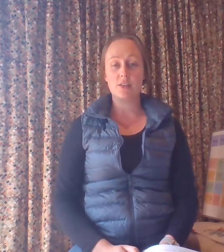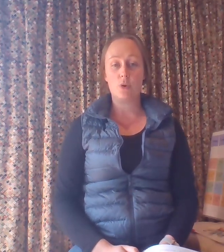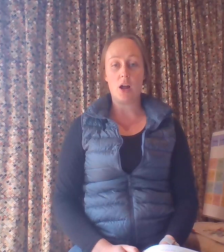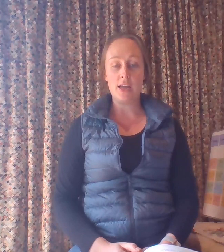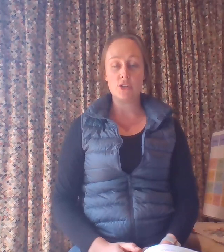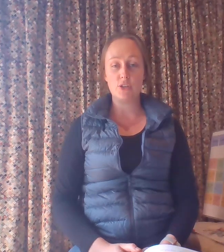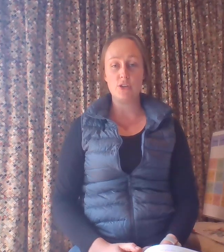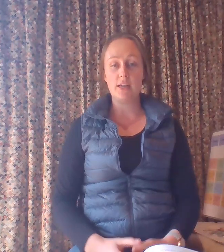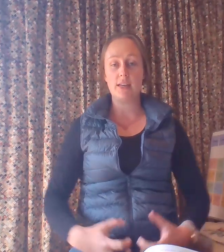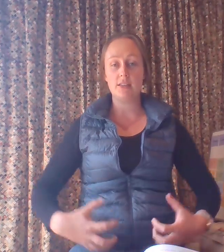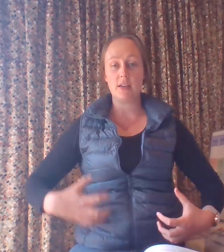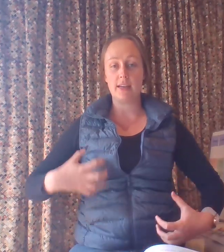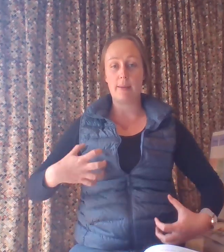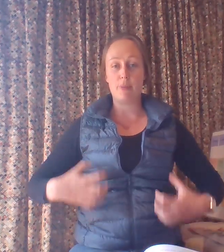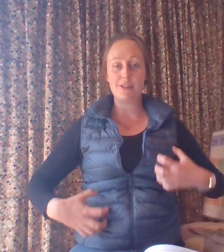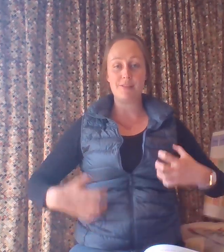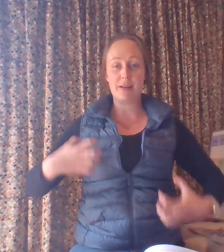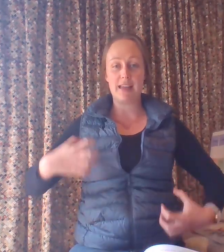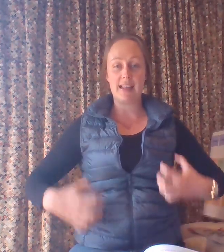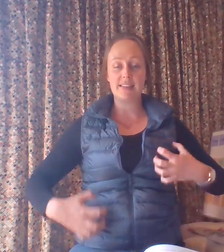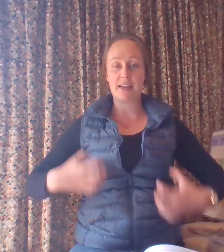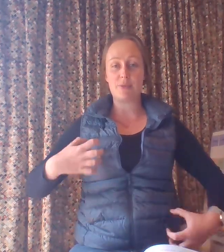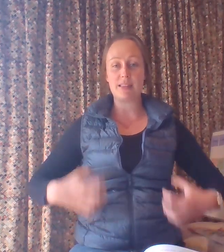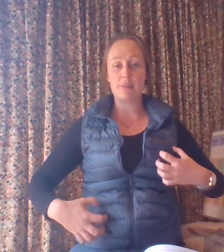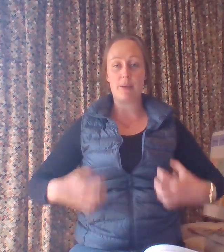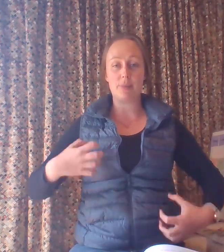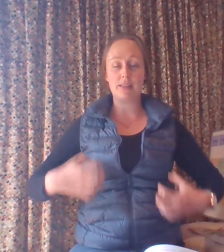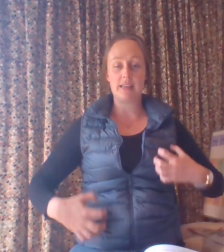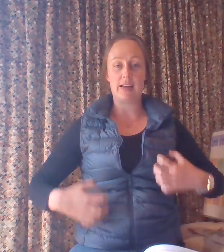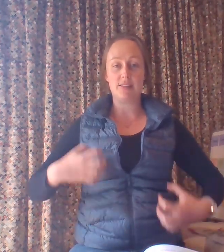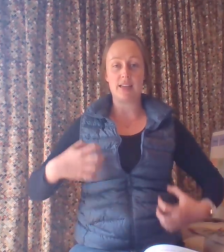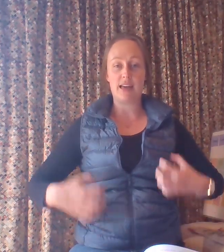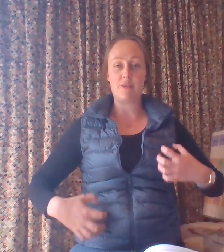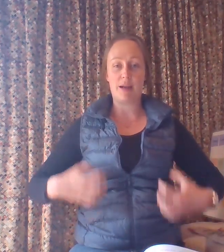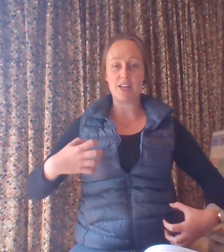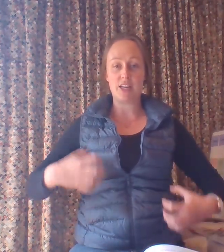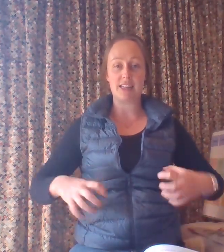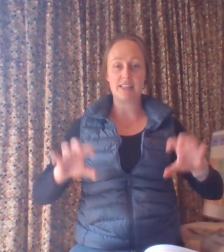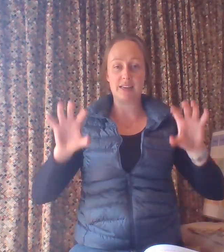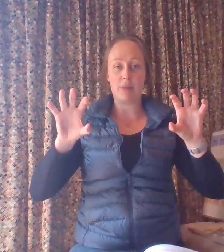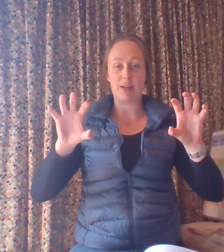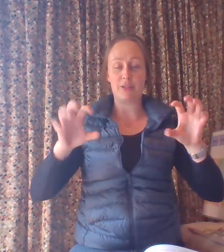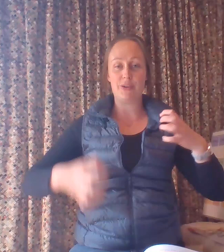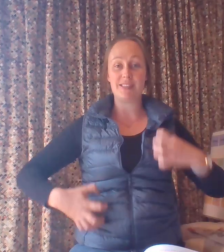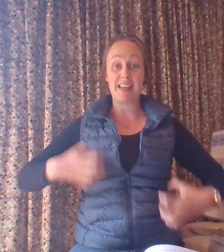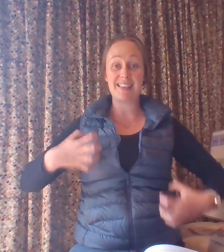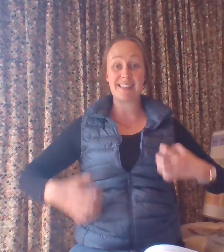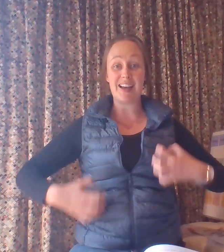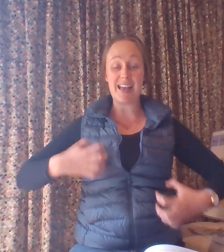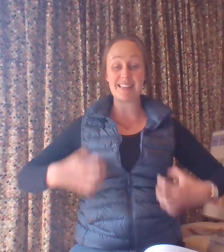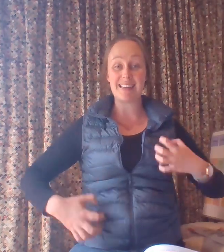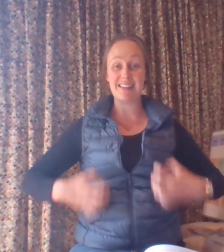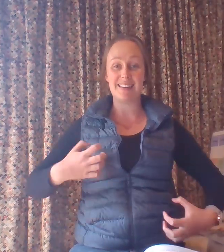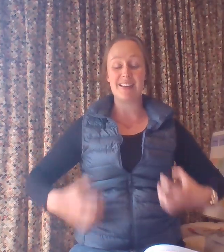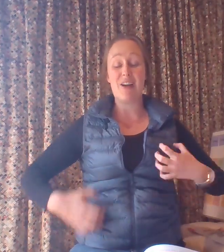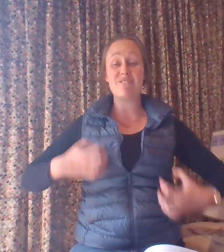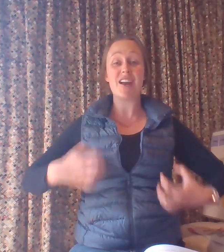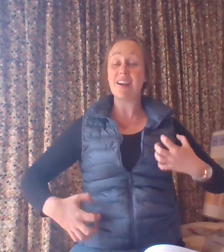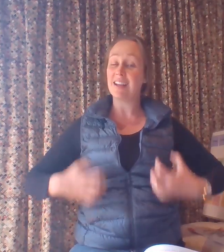What I do is I get both of my hands and I run them up and down the side of my chest in my claws. Excited. I'm very